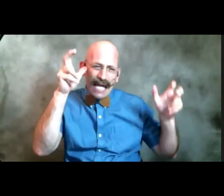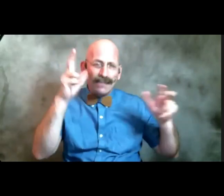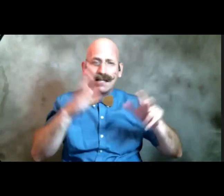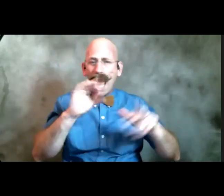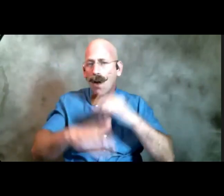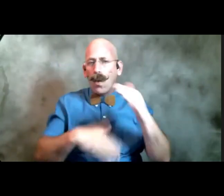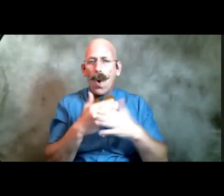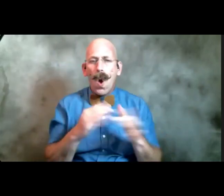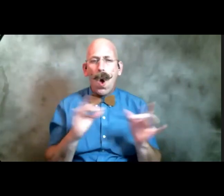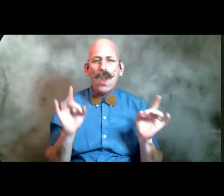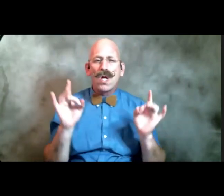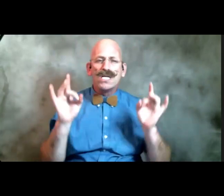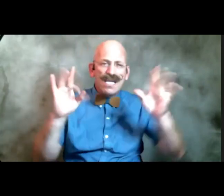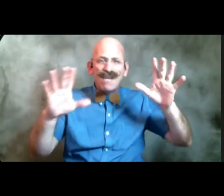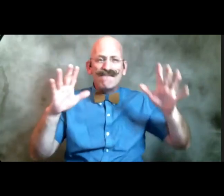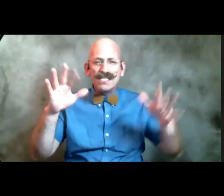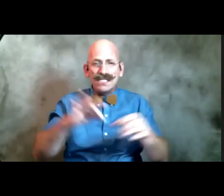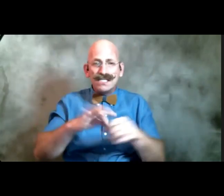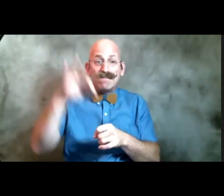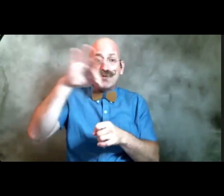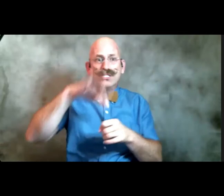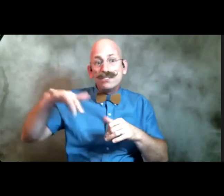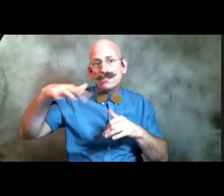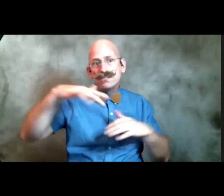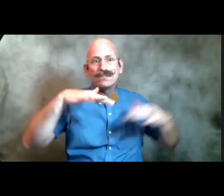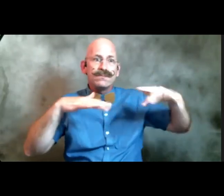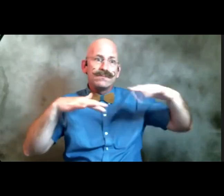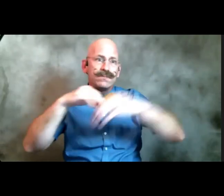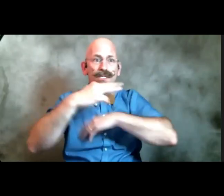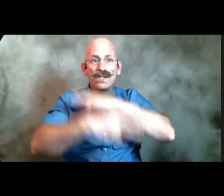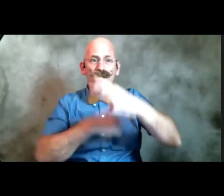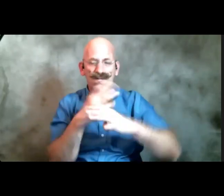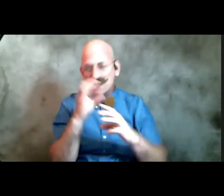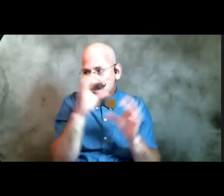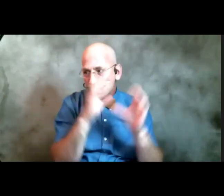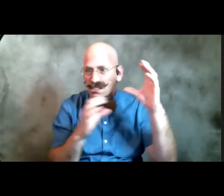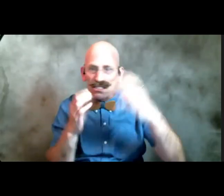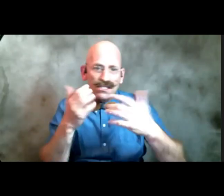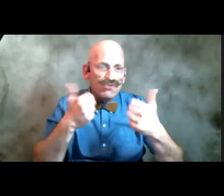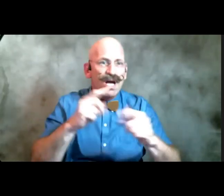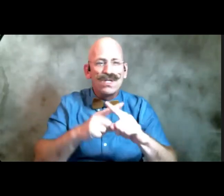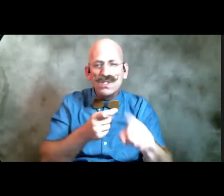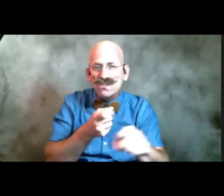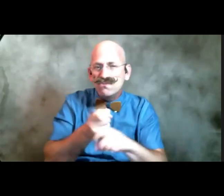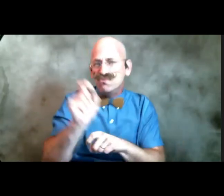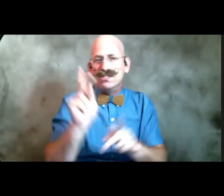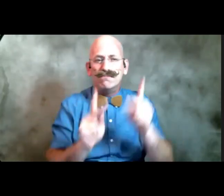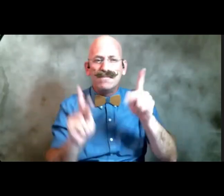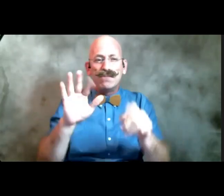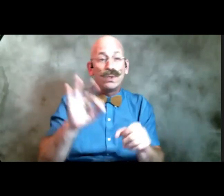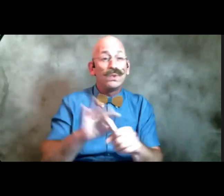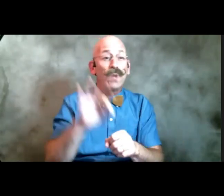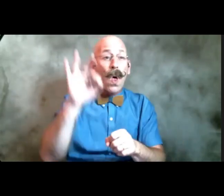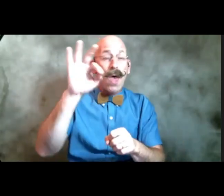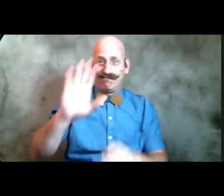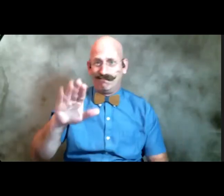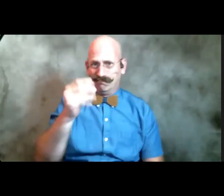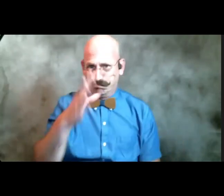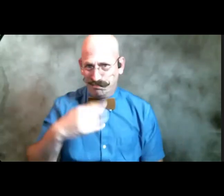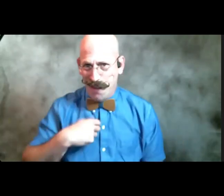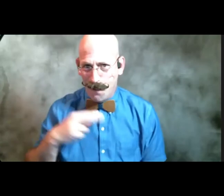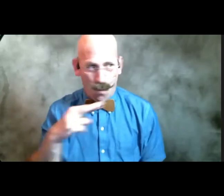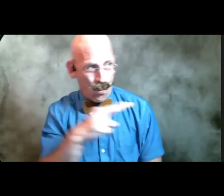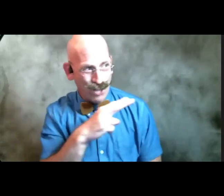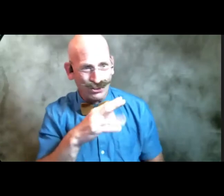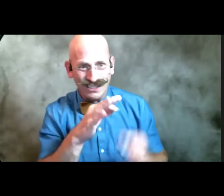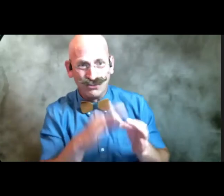spirits who prowl about the world seeking the ruin of souls I'm watching Adam and I'm trying not